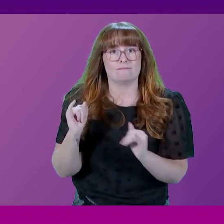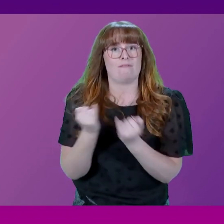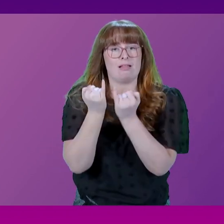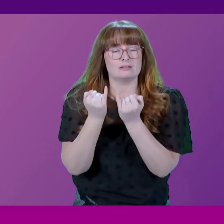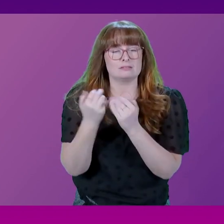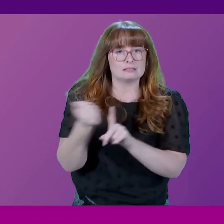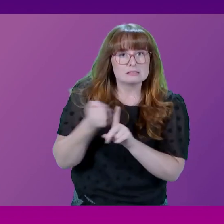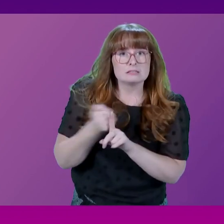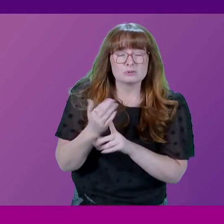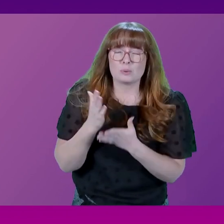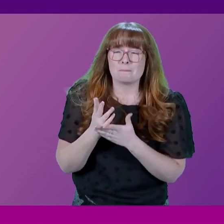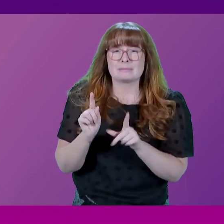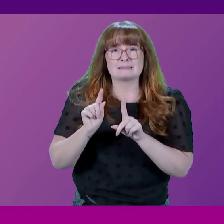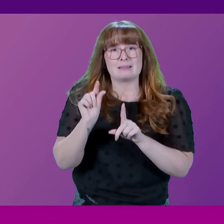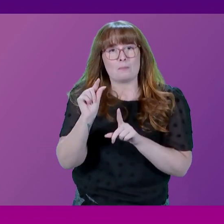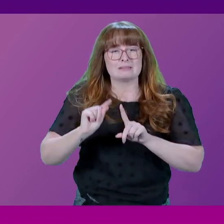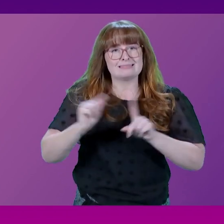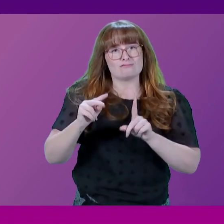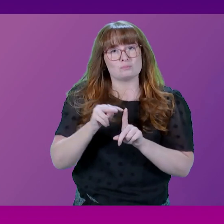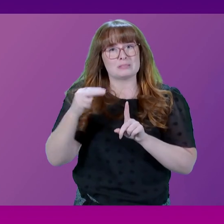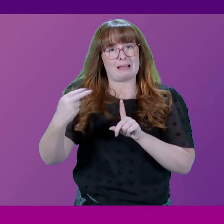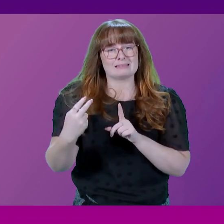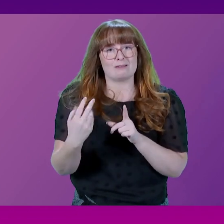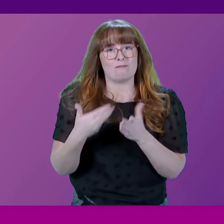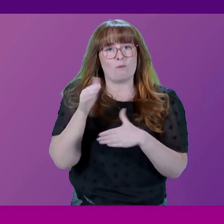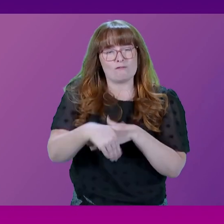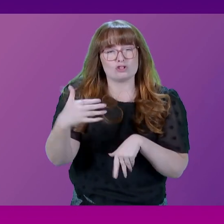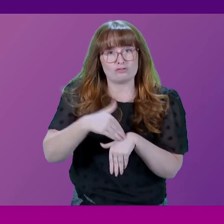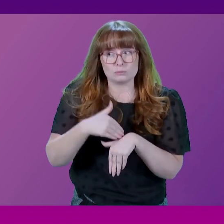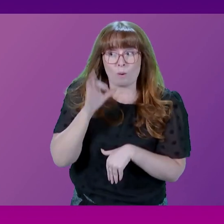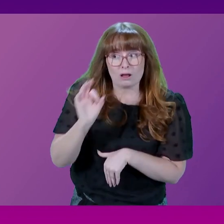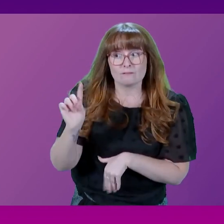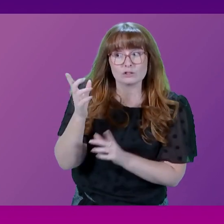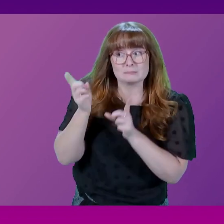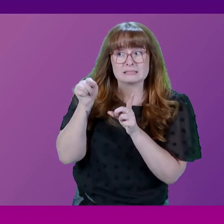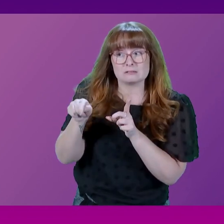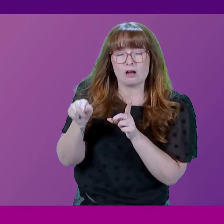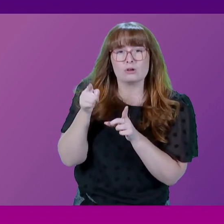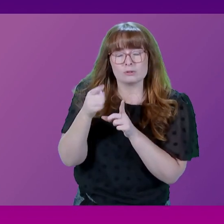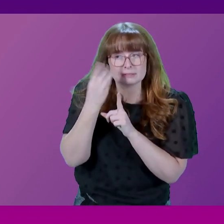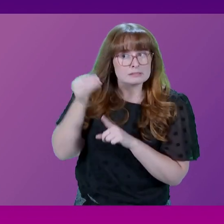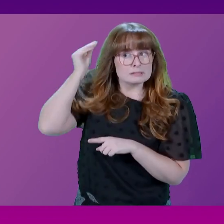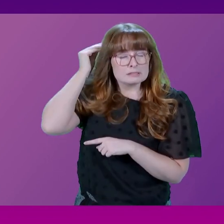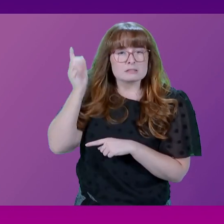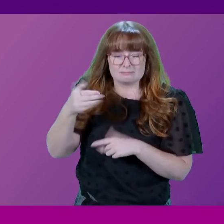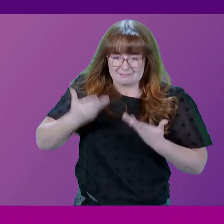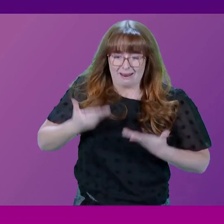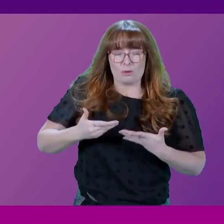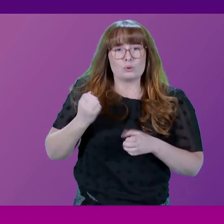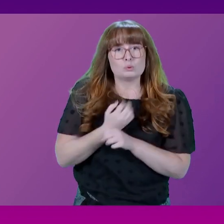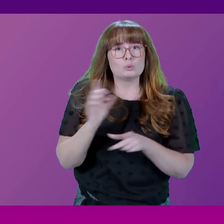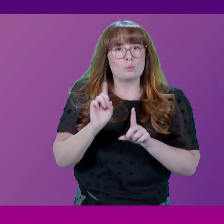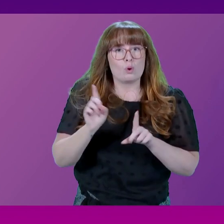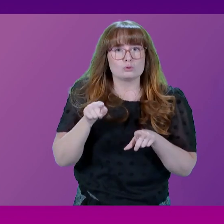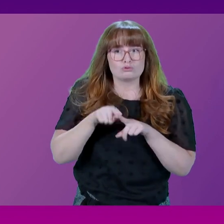First Minister, a slightly different perspective on crime. So I ask the First Minister, with that in mind, what can be done to support the